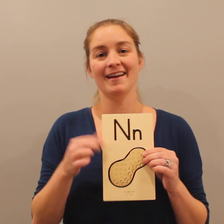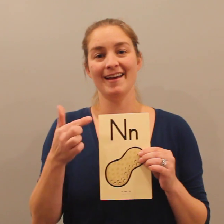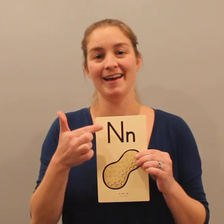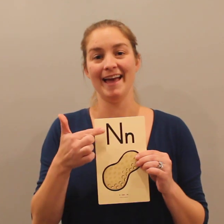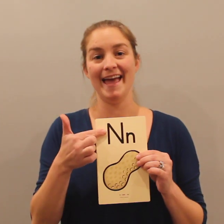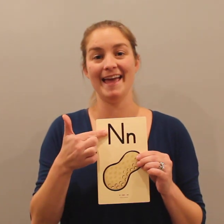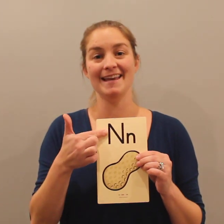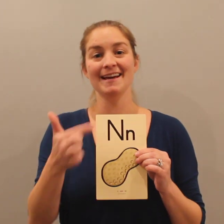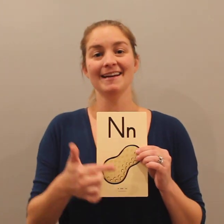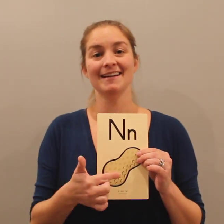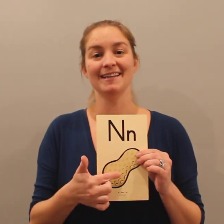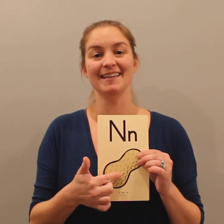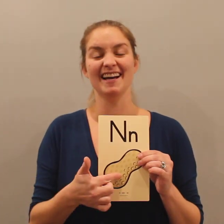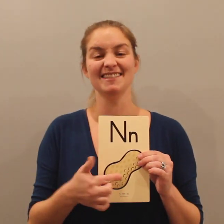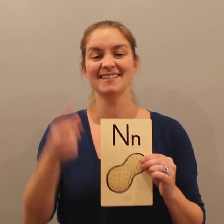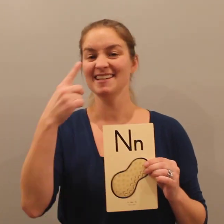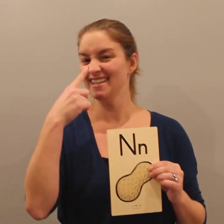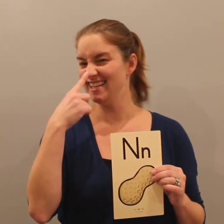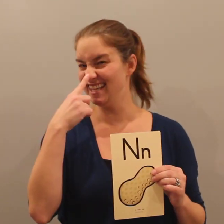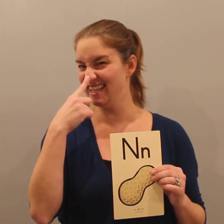N, nut, n.